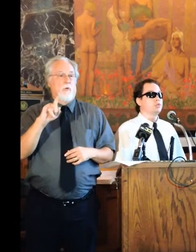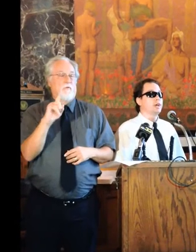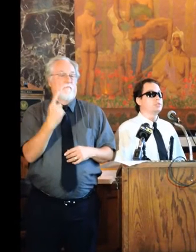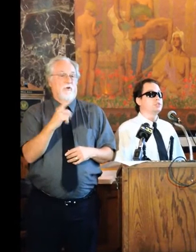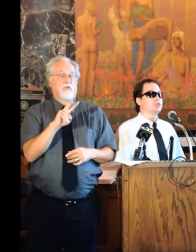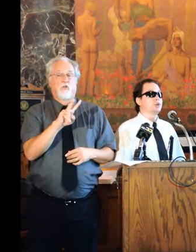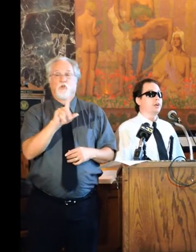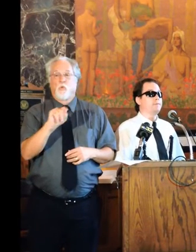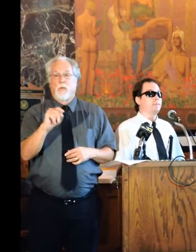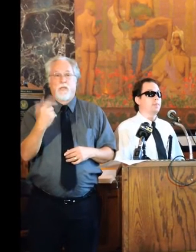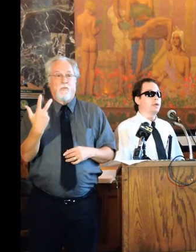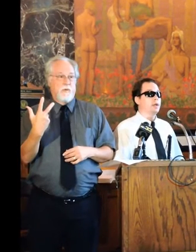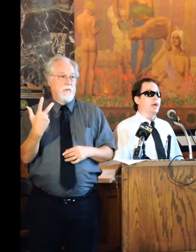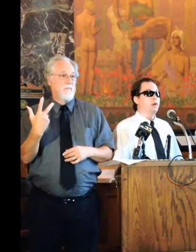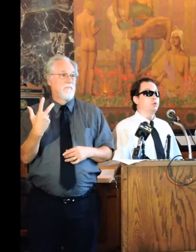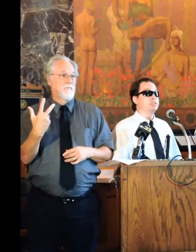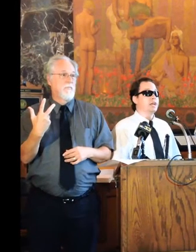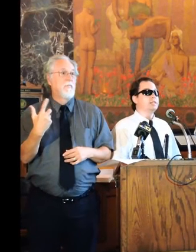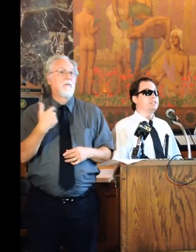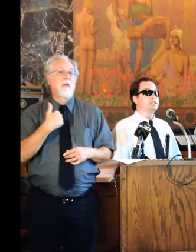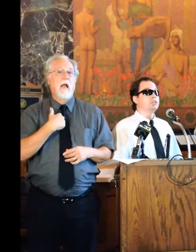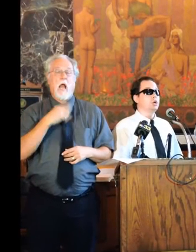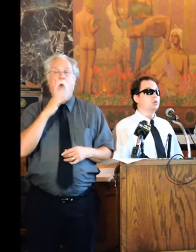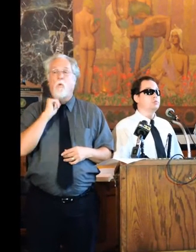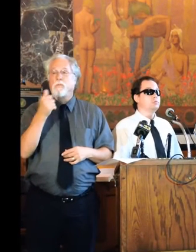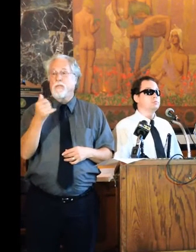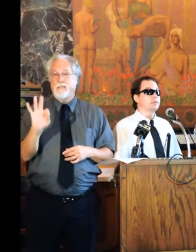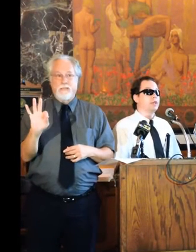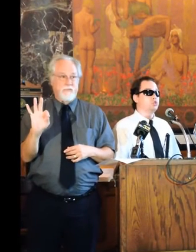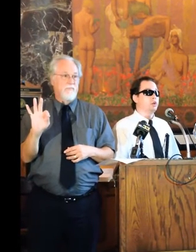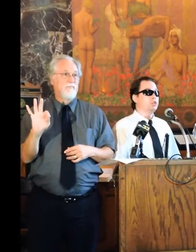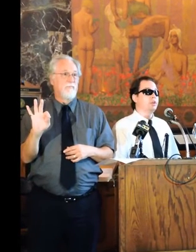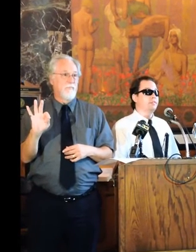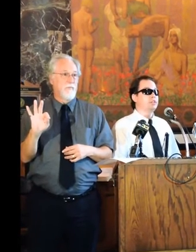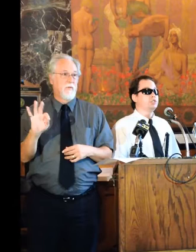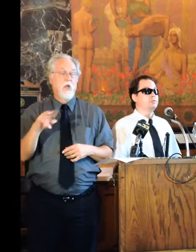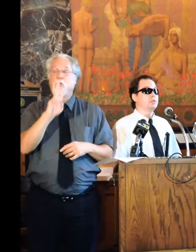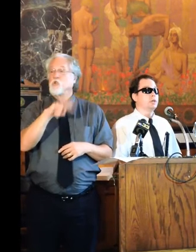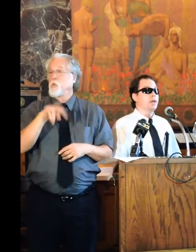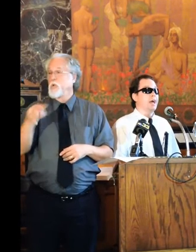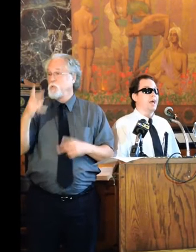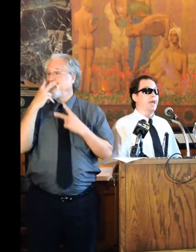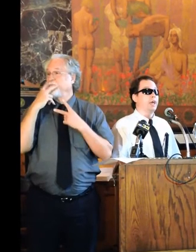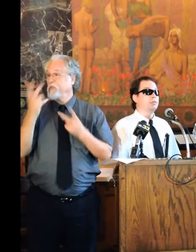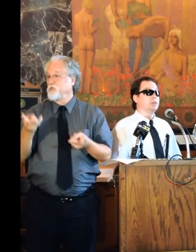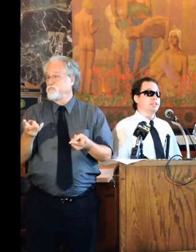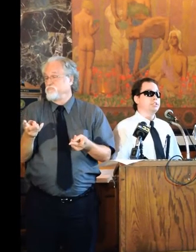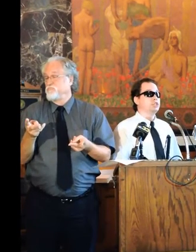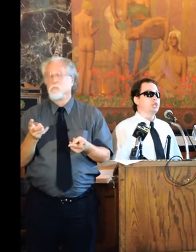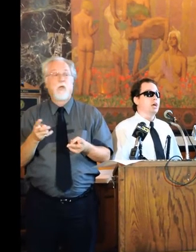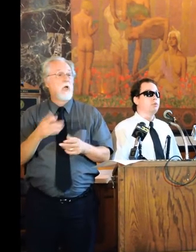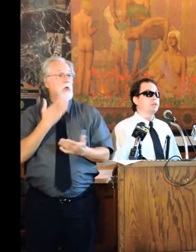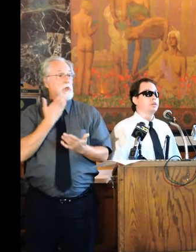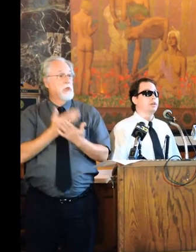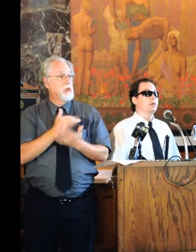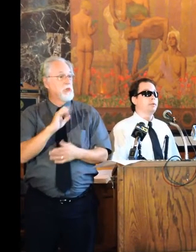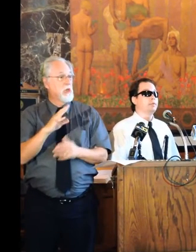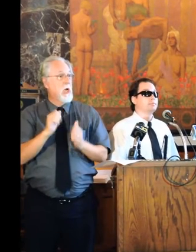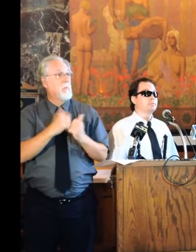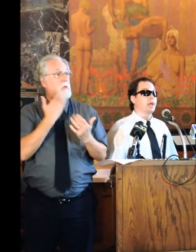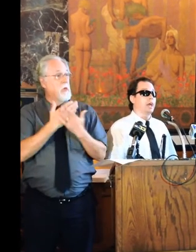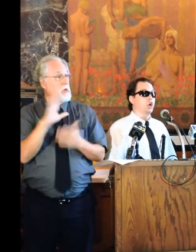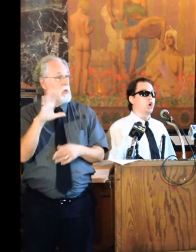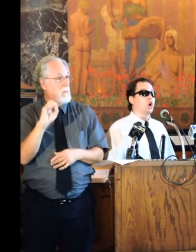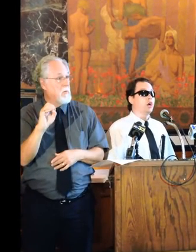1st, 2003. I was 19 years old, had 20-20 vision, I had a decent job with a good